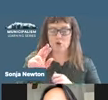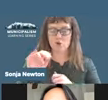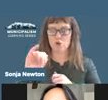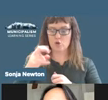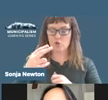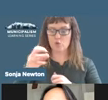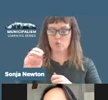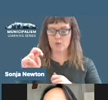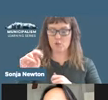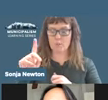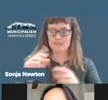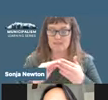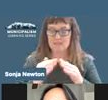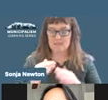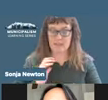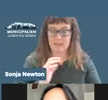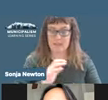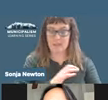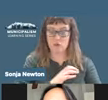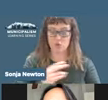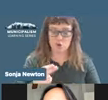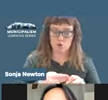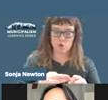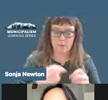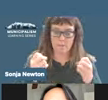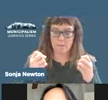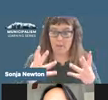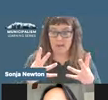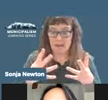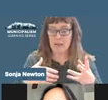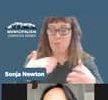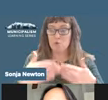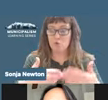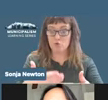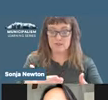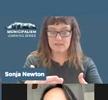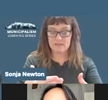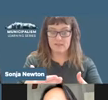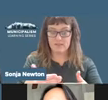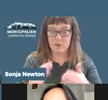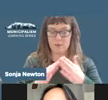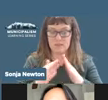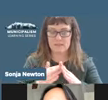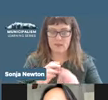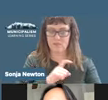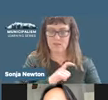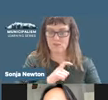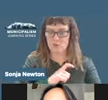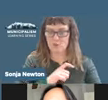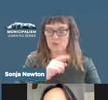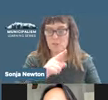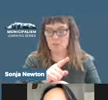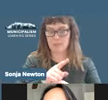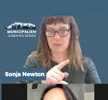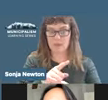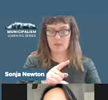joined by a majority of progressive municipal elected officials. As a lawmaker, Claudia has been instrumental in passing a budget that addresses key